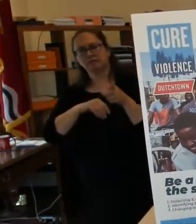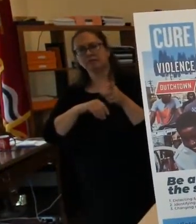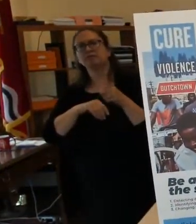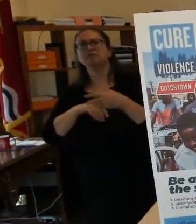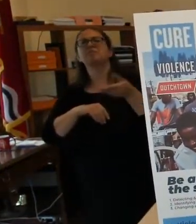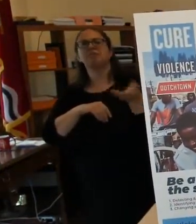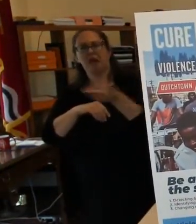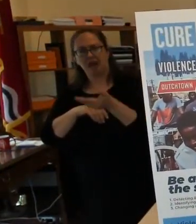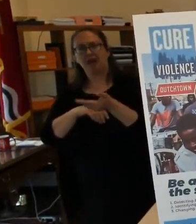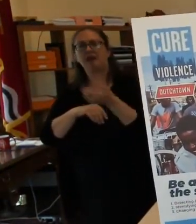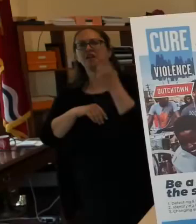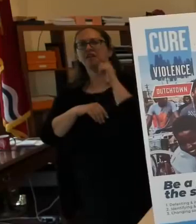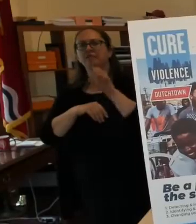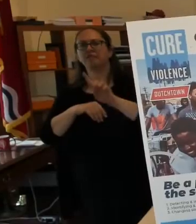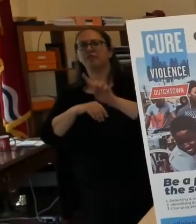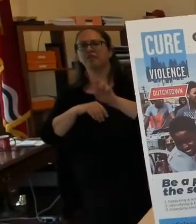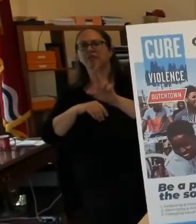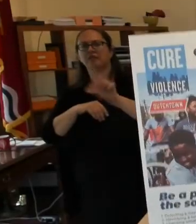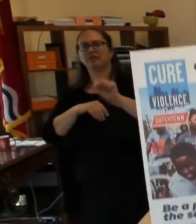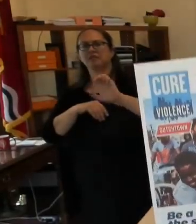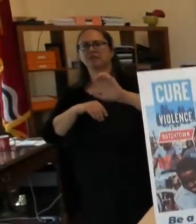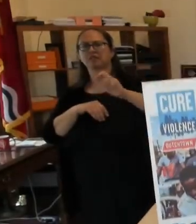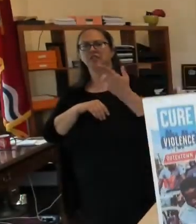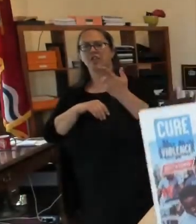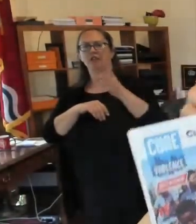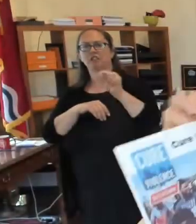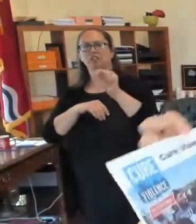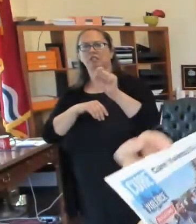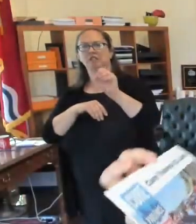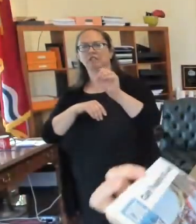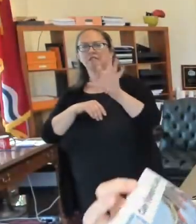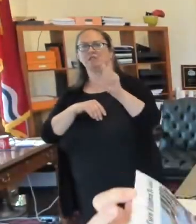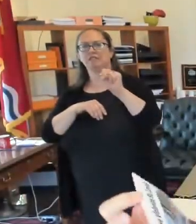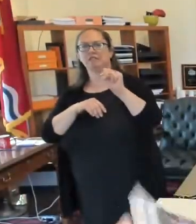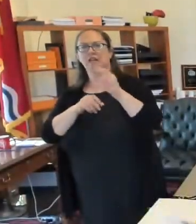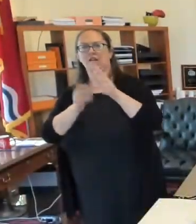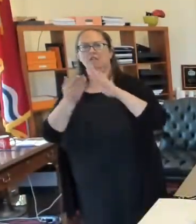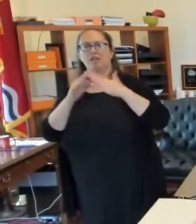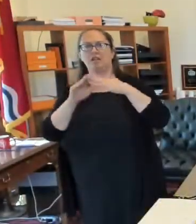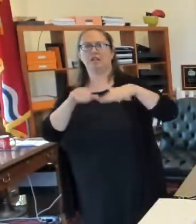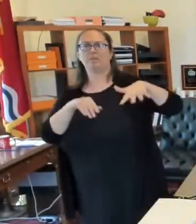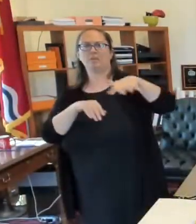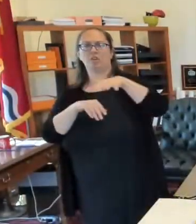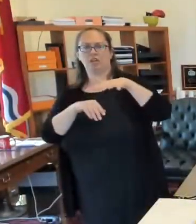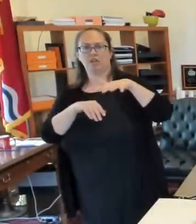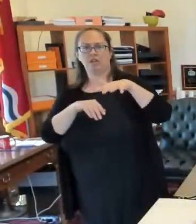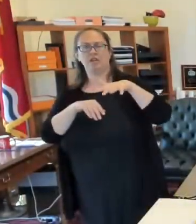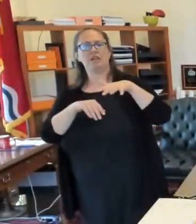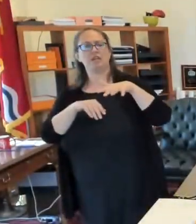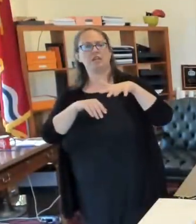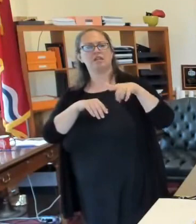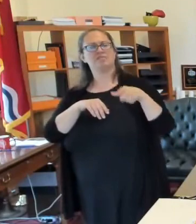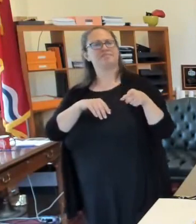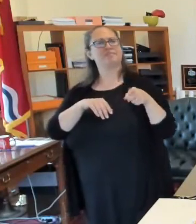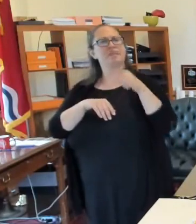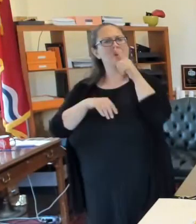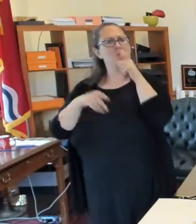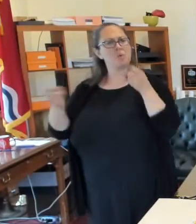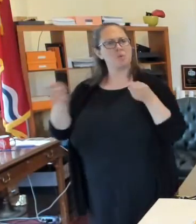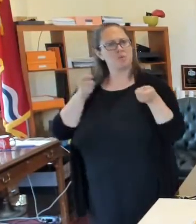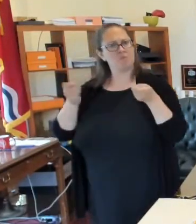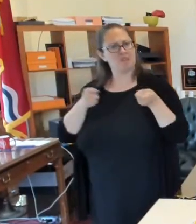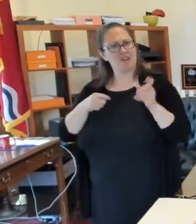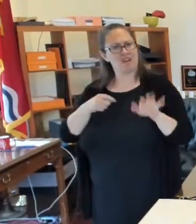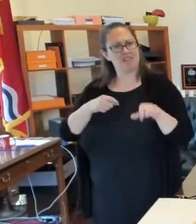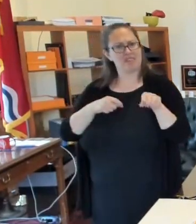the Dutchtown neighborhood. And this, uh, this neighborhood is being run by the, um,